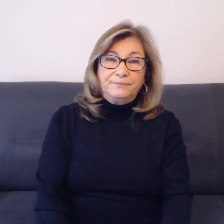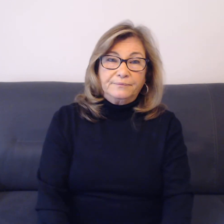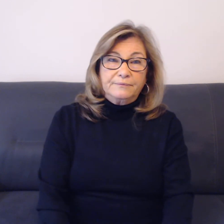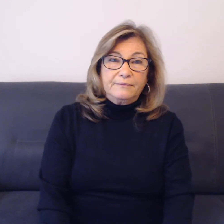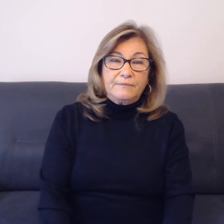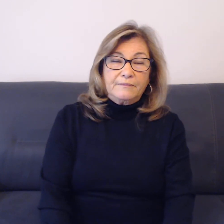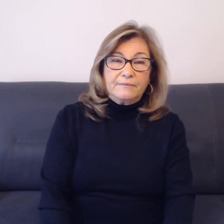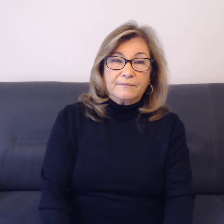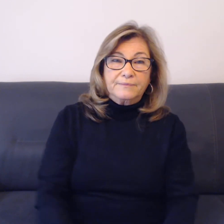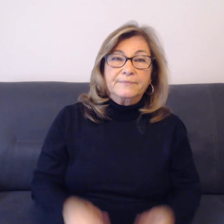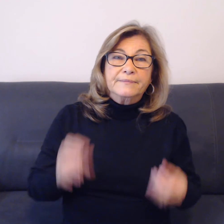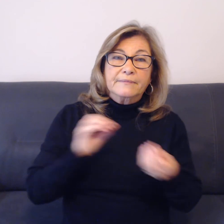Number eight.